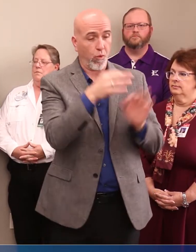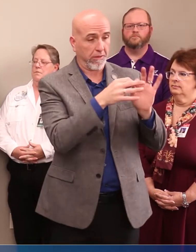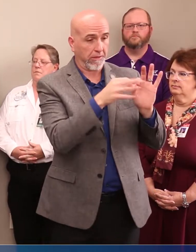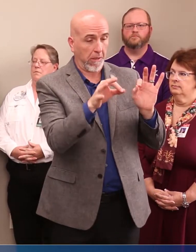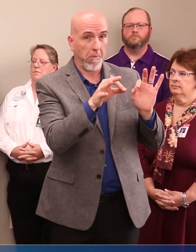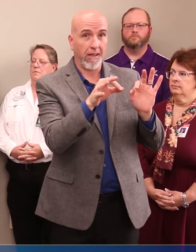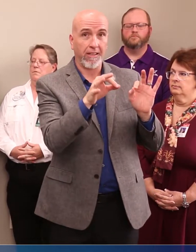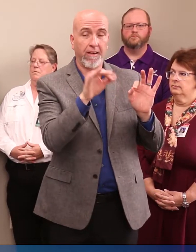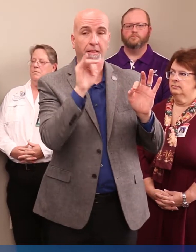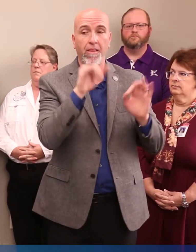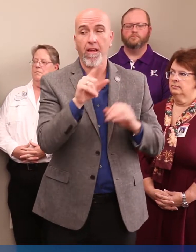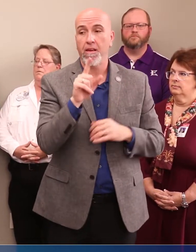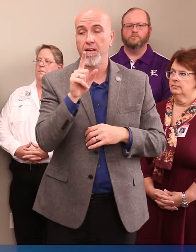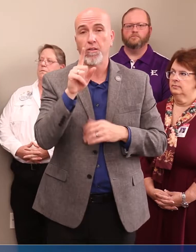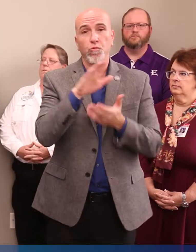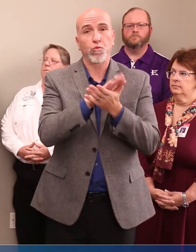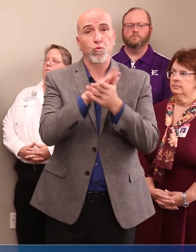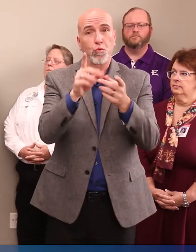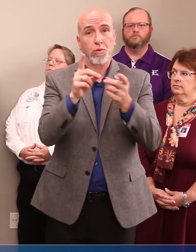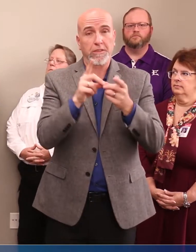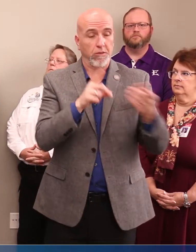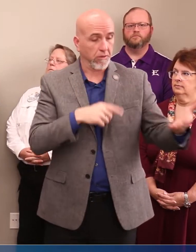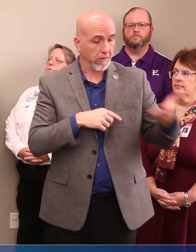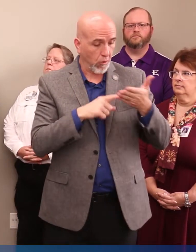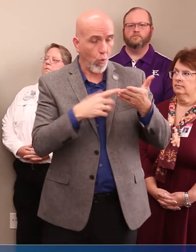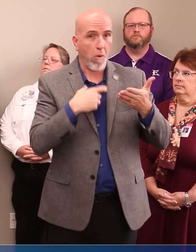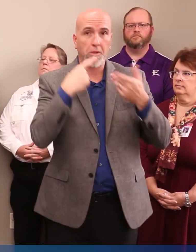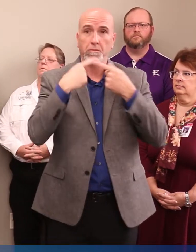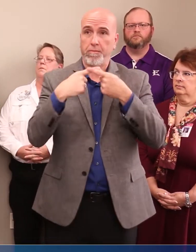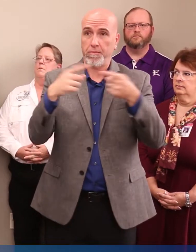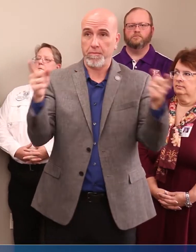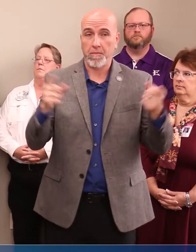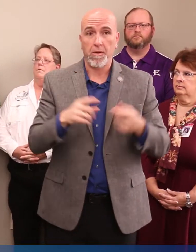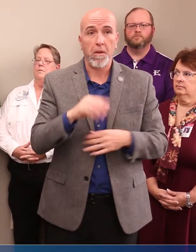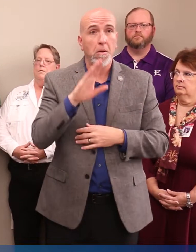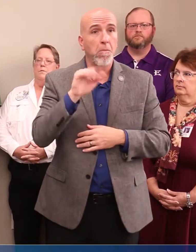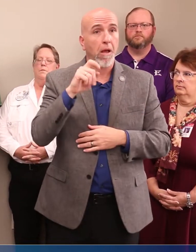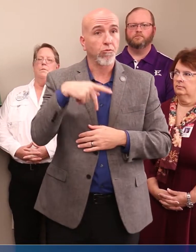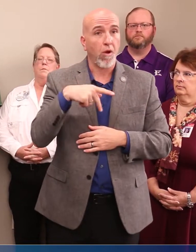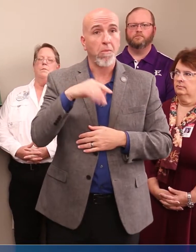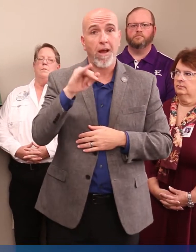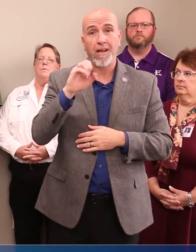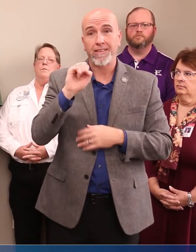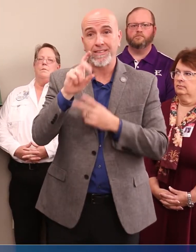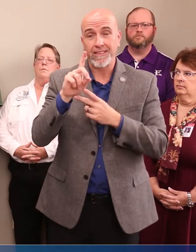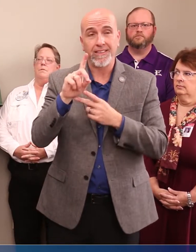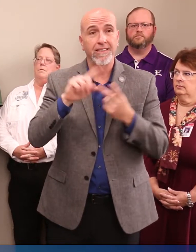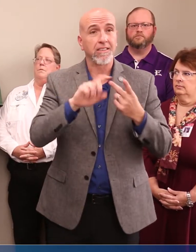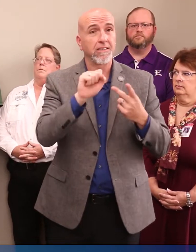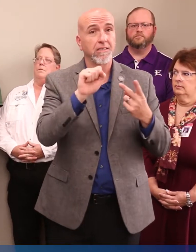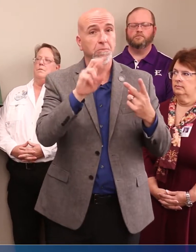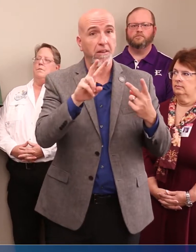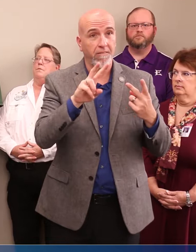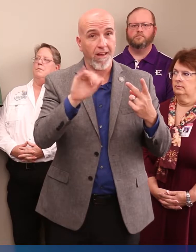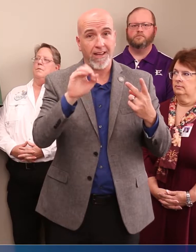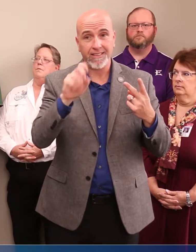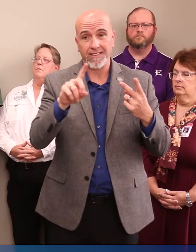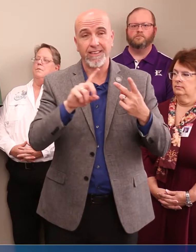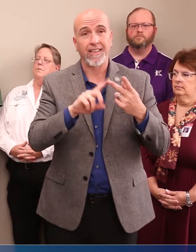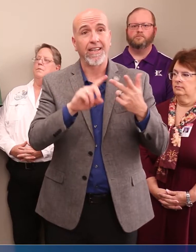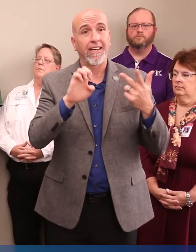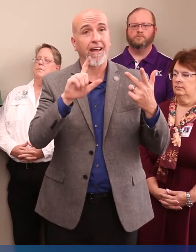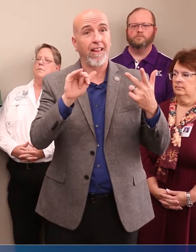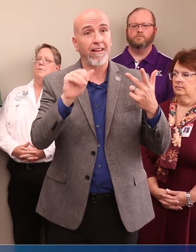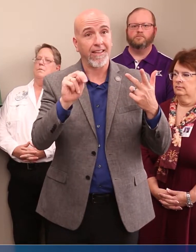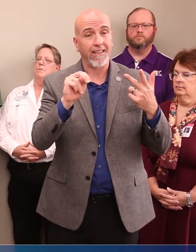asked to read from the school districts, Bastrop ISD, Smithfield ISD, Elgin ISD, and McDade